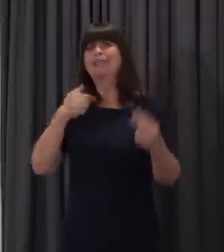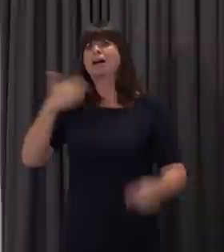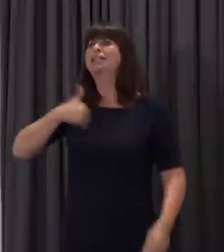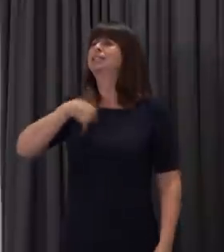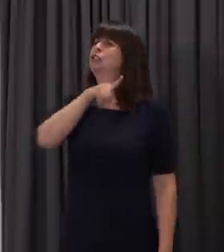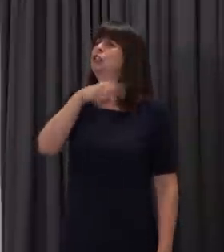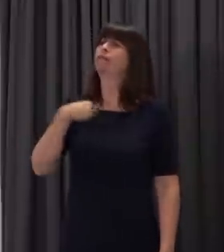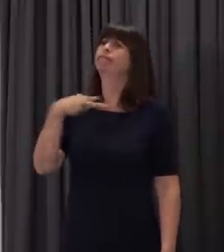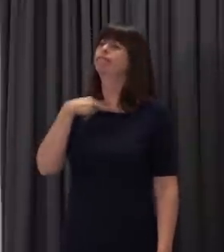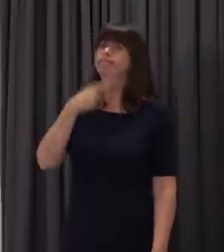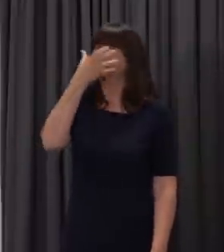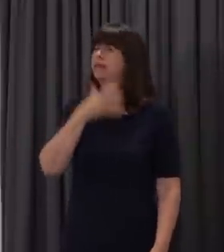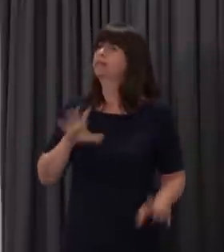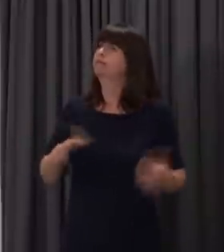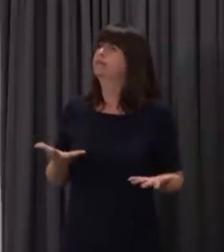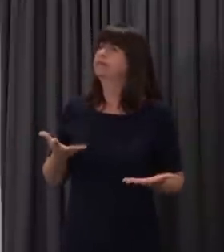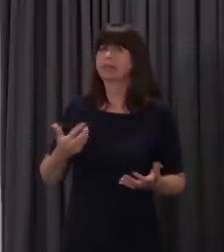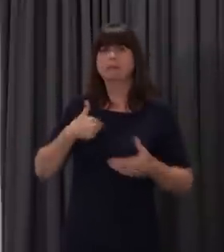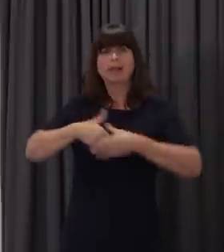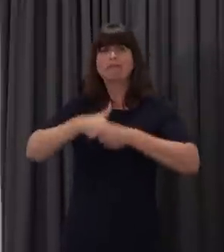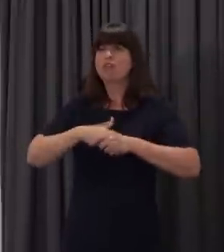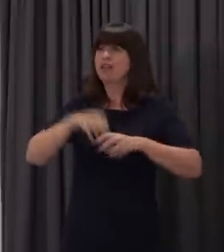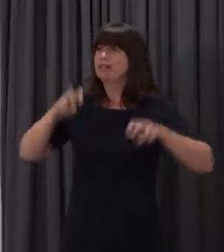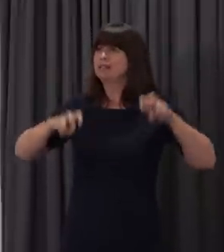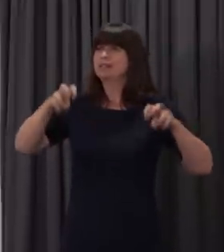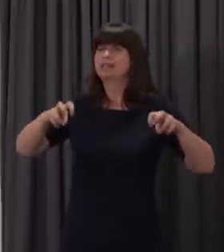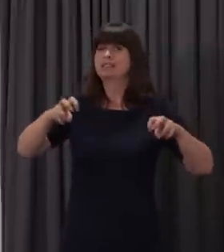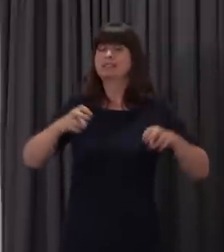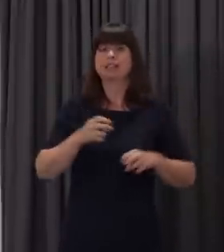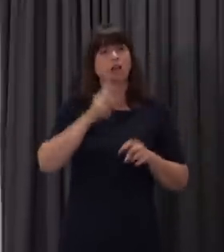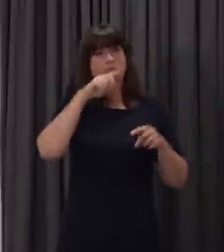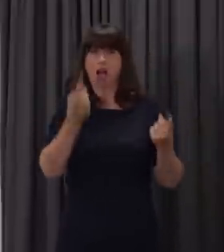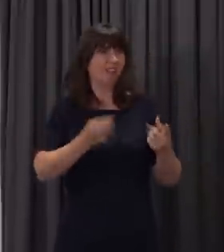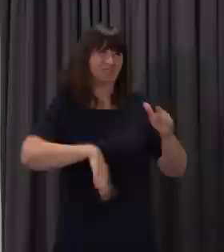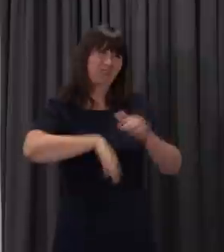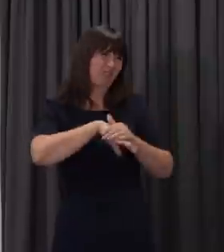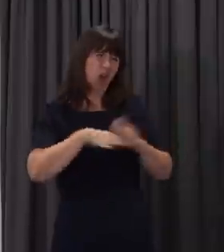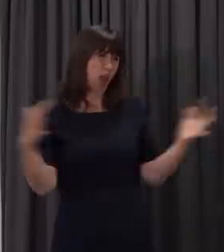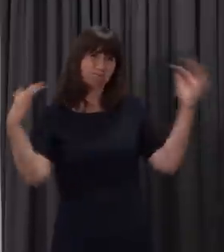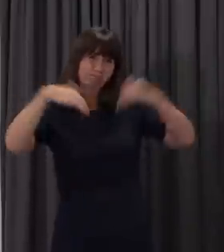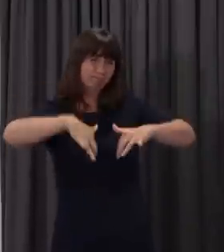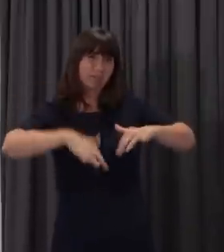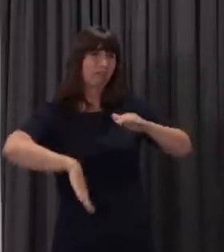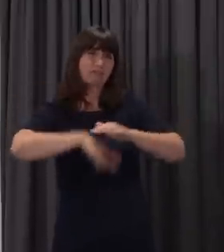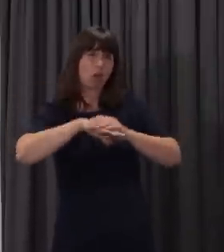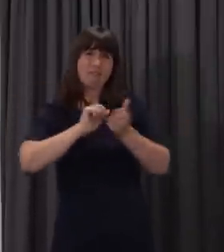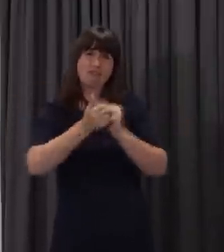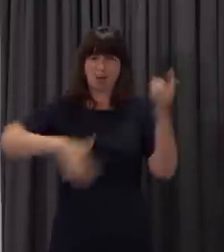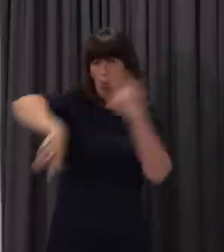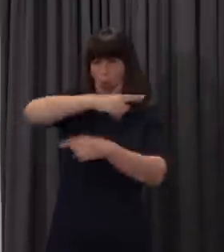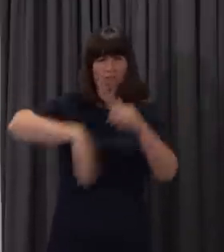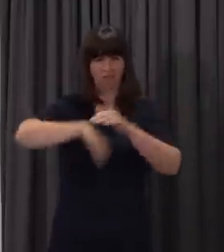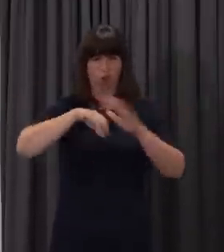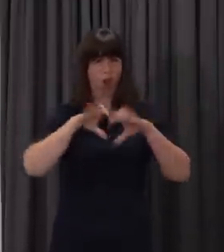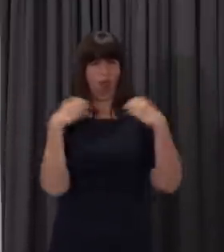teachers, to be able to see some of their friends, and I'm afraid it will only be some of their friends. We can't have entire year groups together. But I think